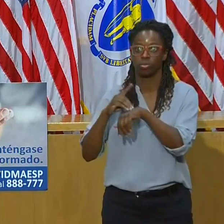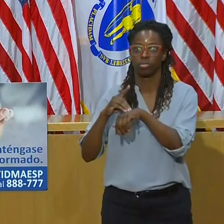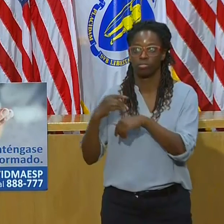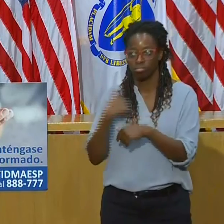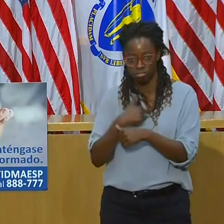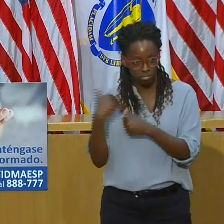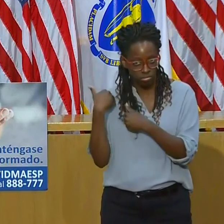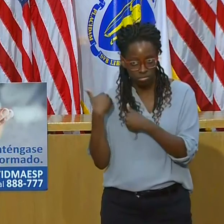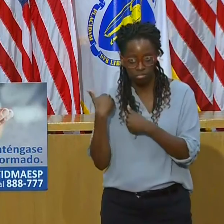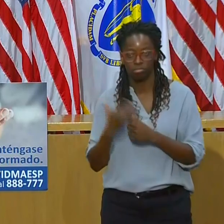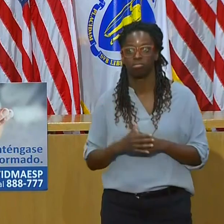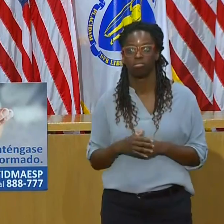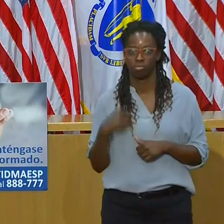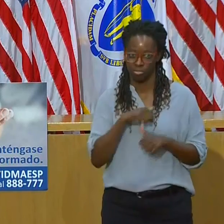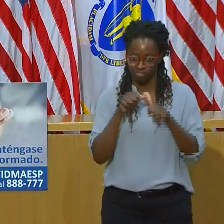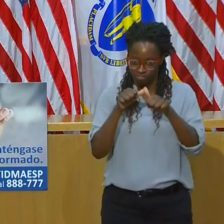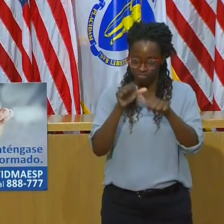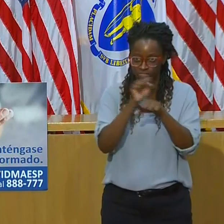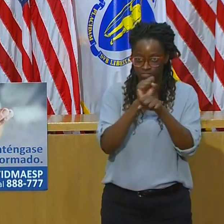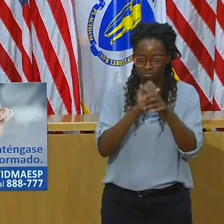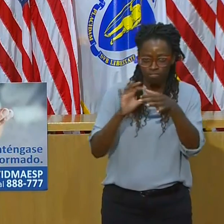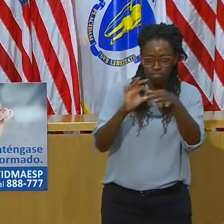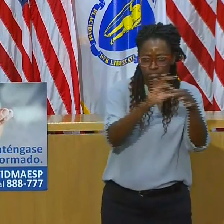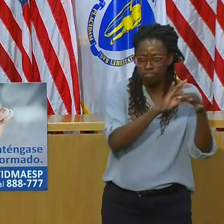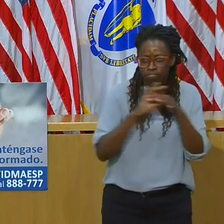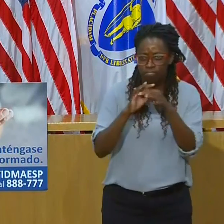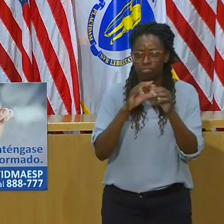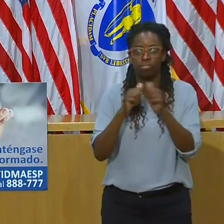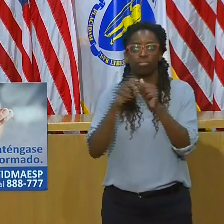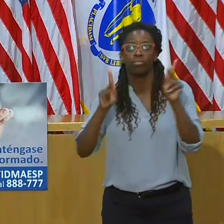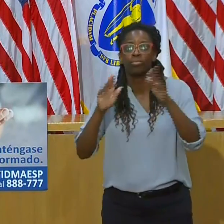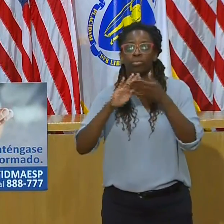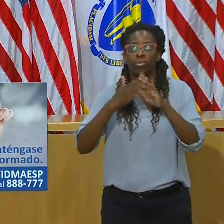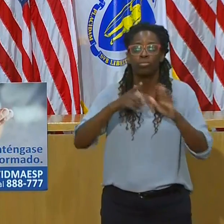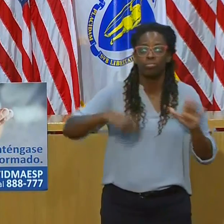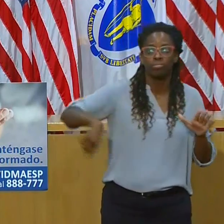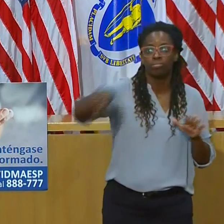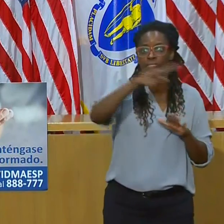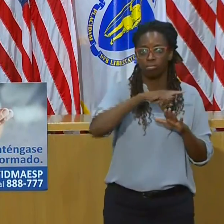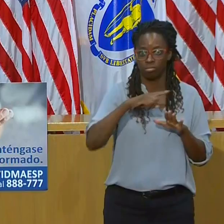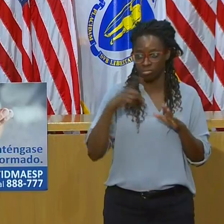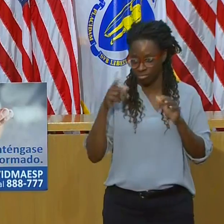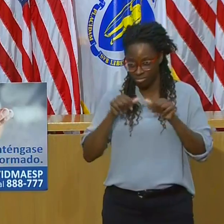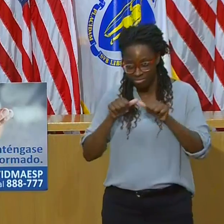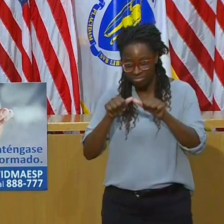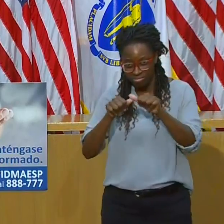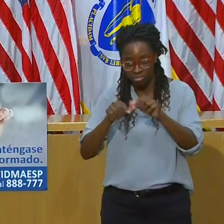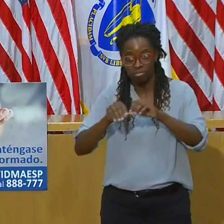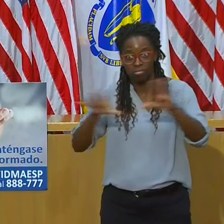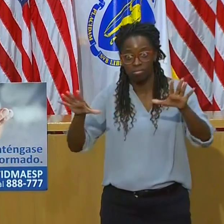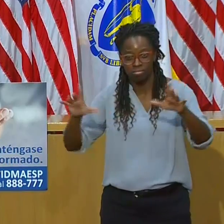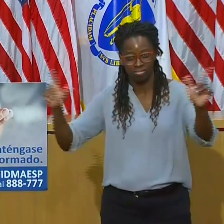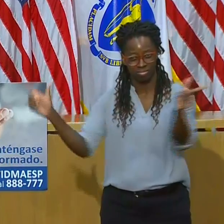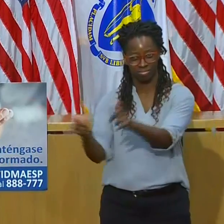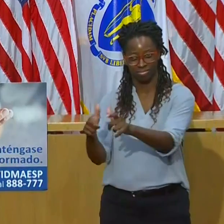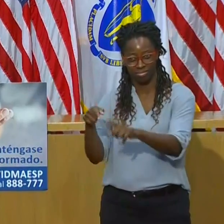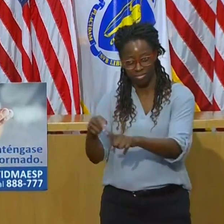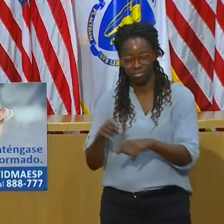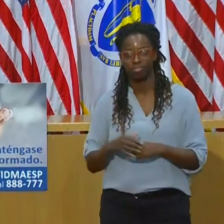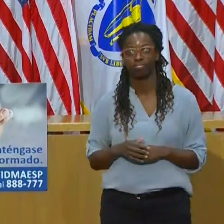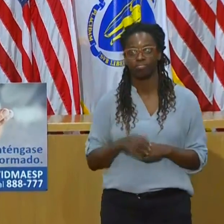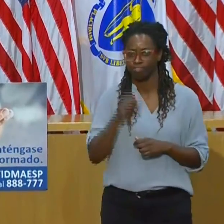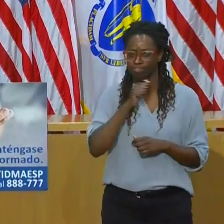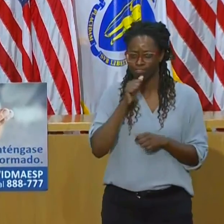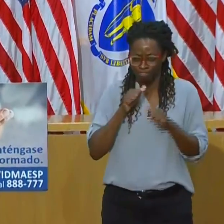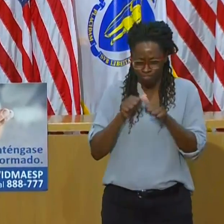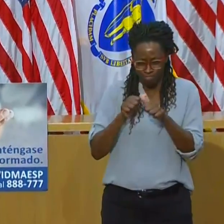fight this pandemic, to help recover, and to get through these upcoming months. I thank you all. I'm personally very